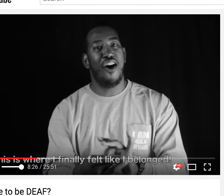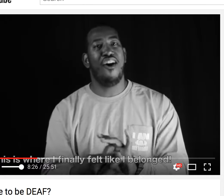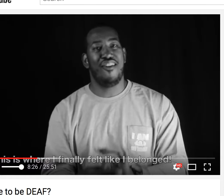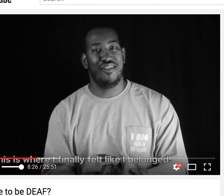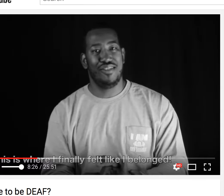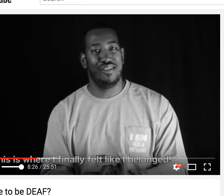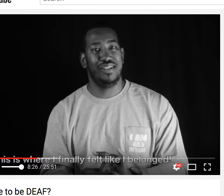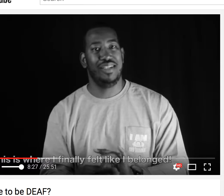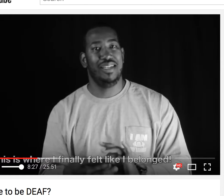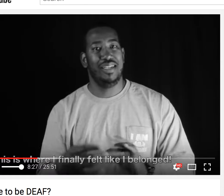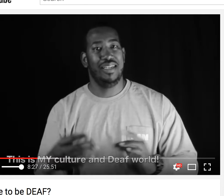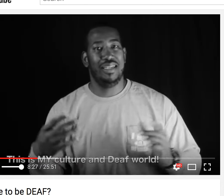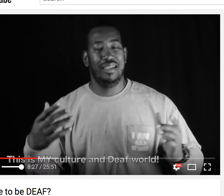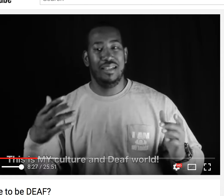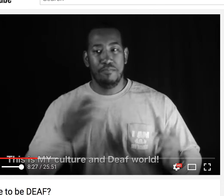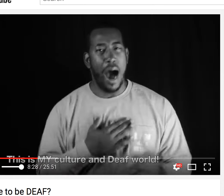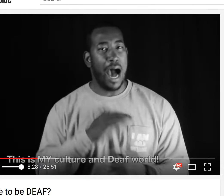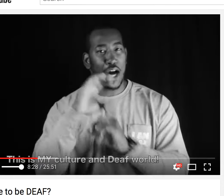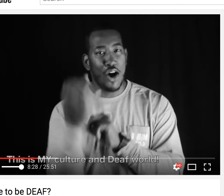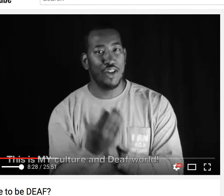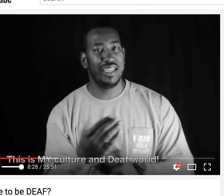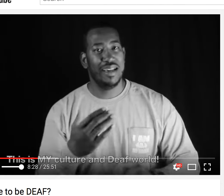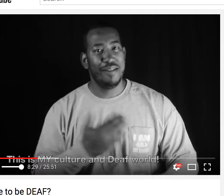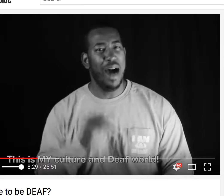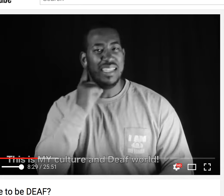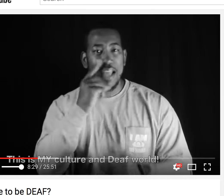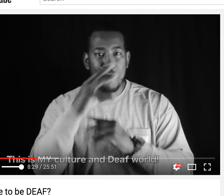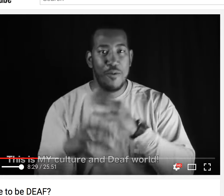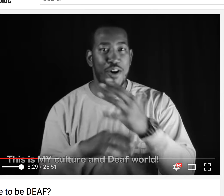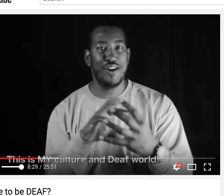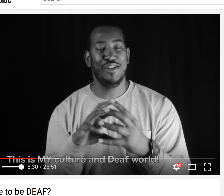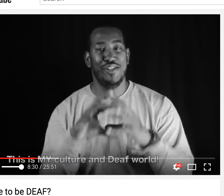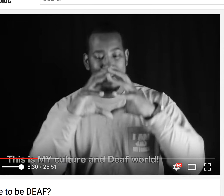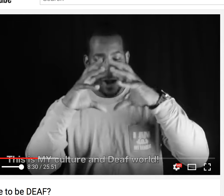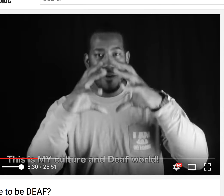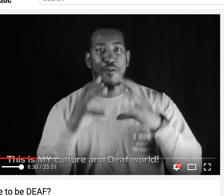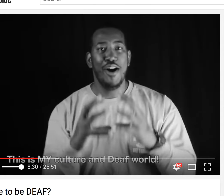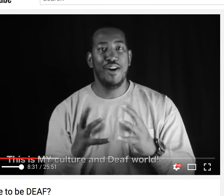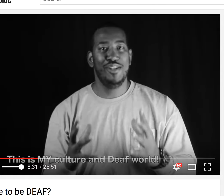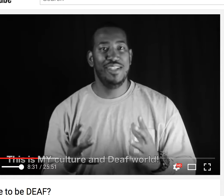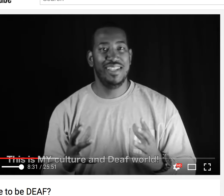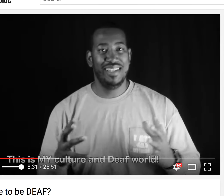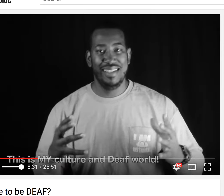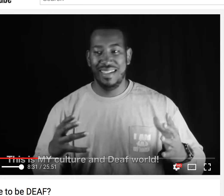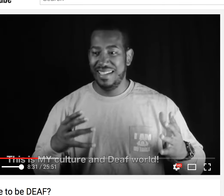I finally felt like that's where I was connected. That's where I belonged. This was my culture, my world.